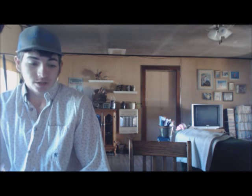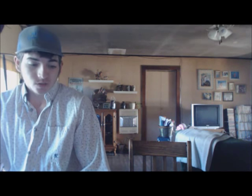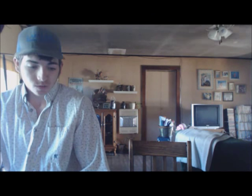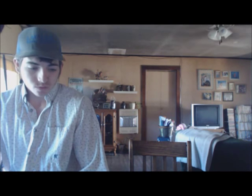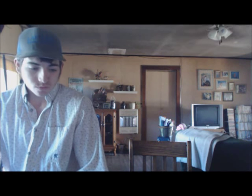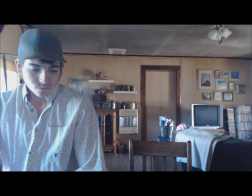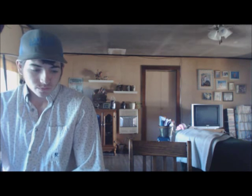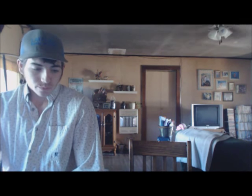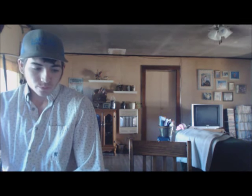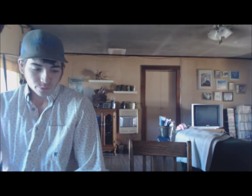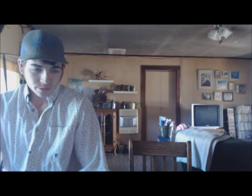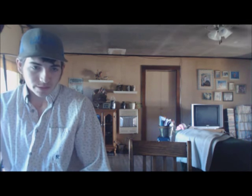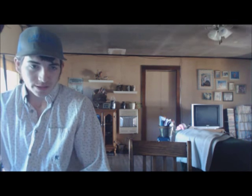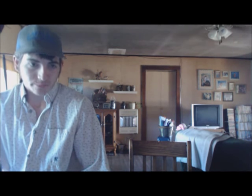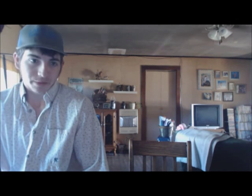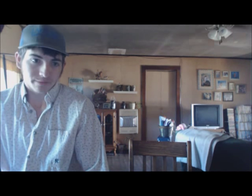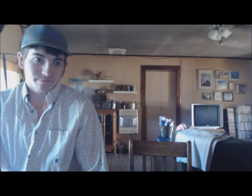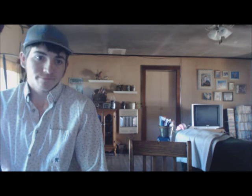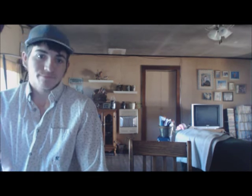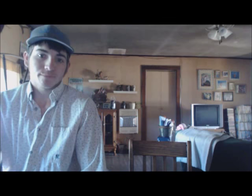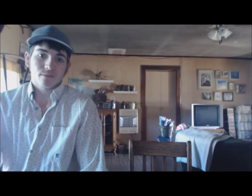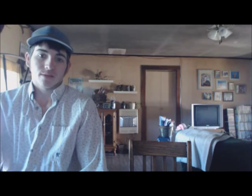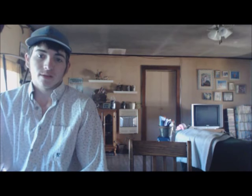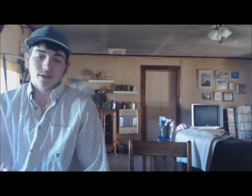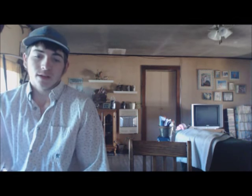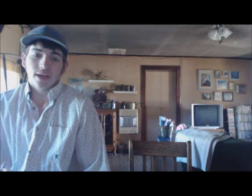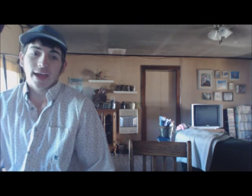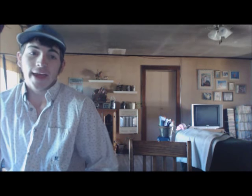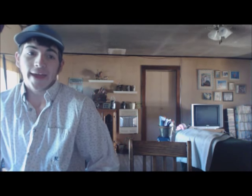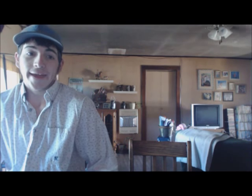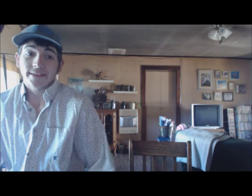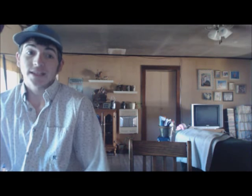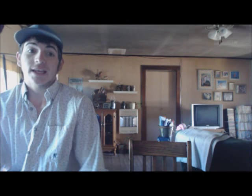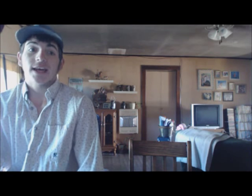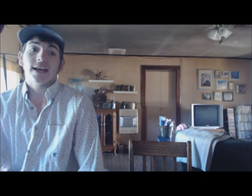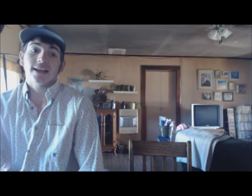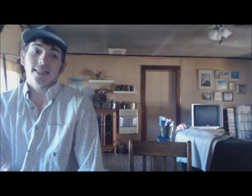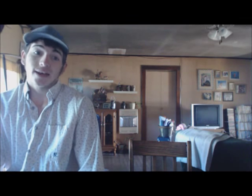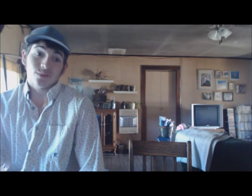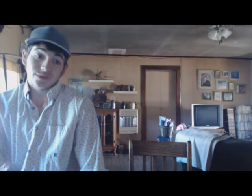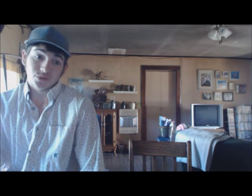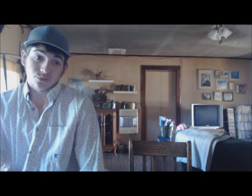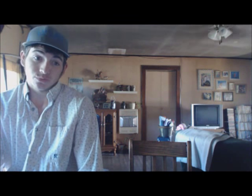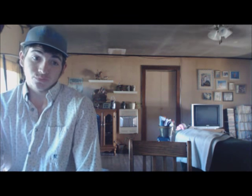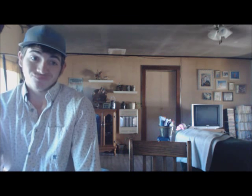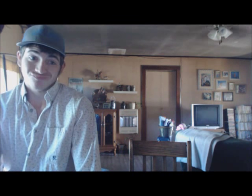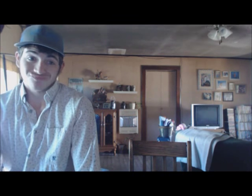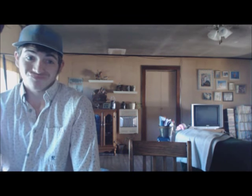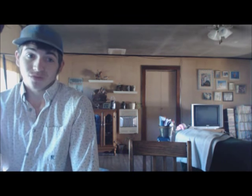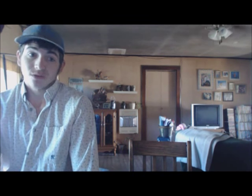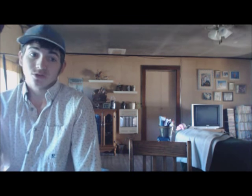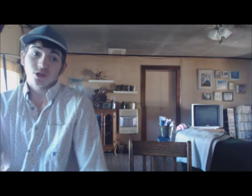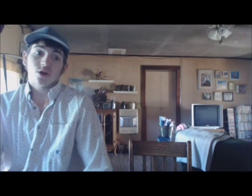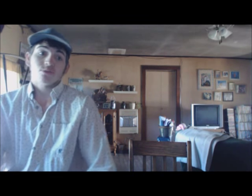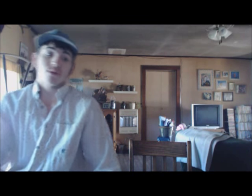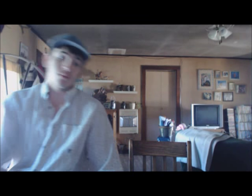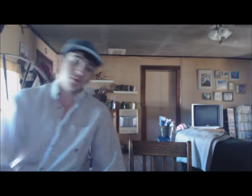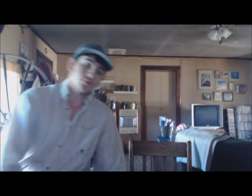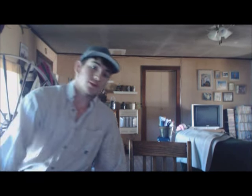So, we put him in another pen. And, he got out of that one, too. So, Mom went and